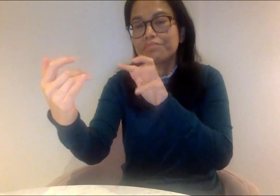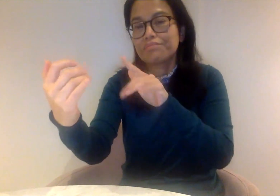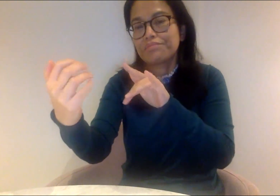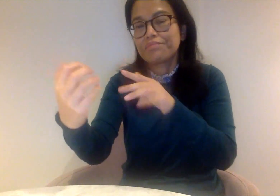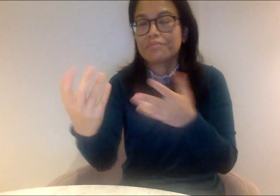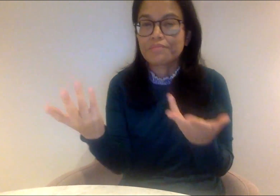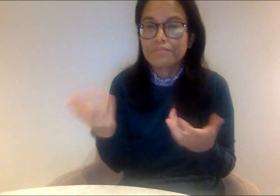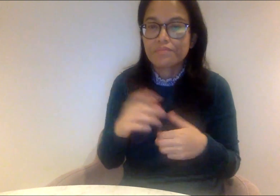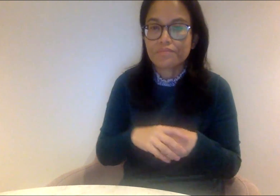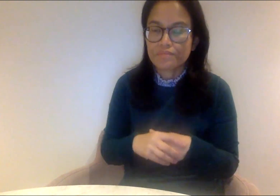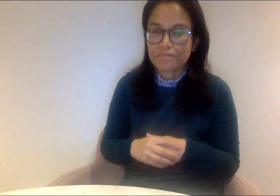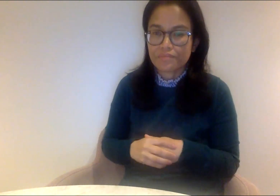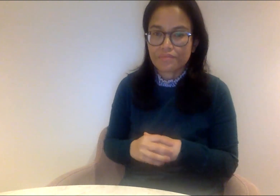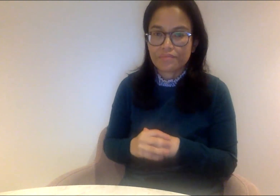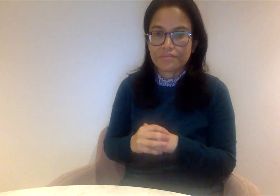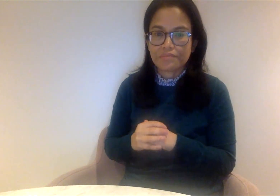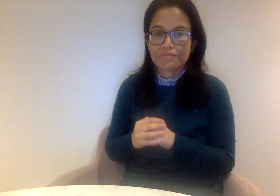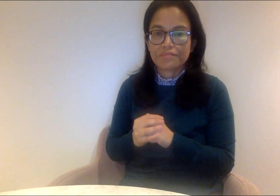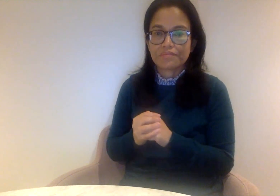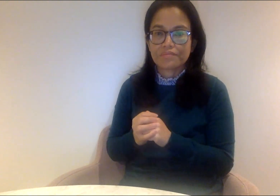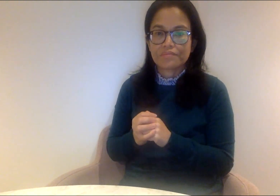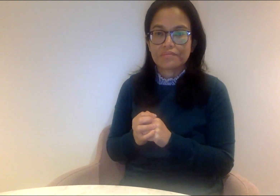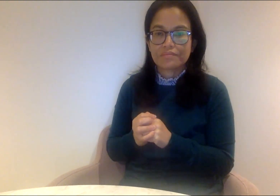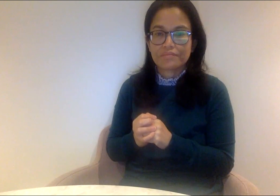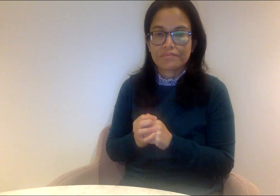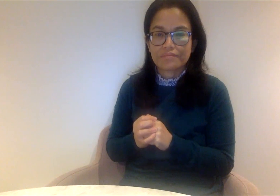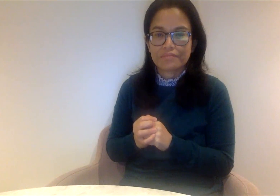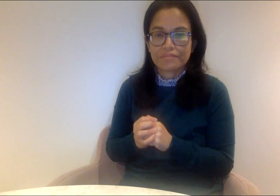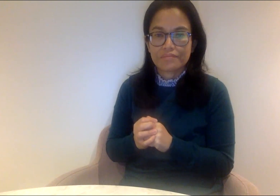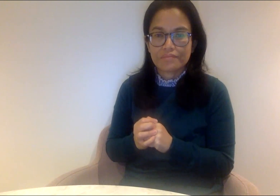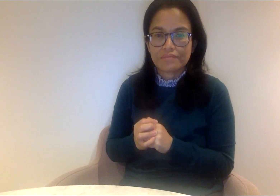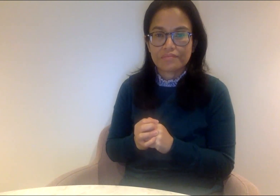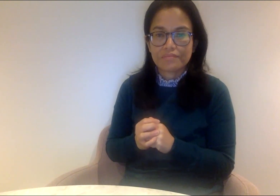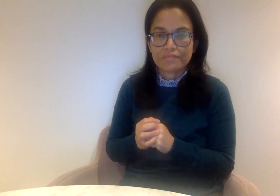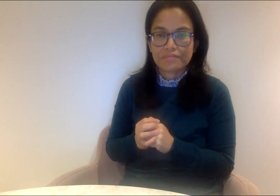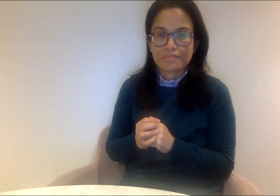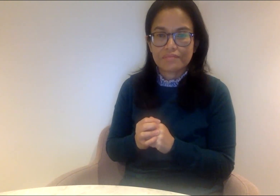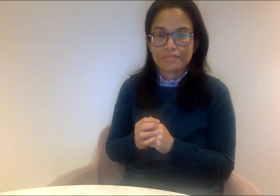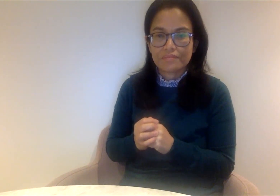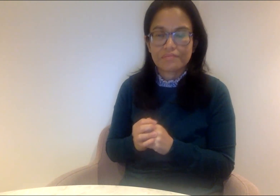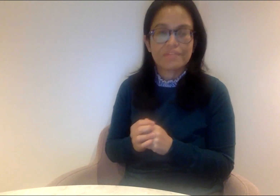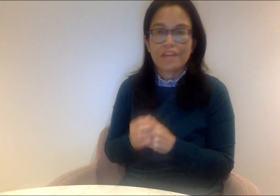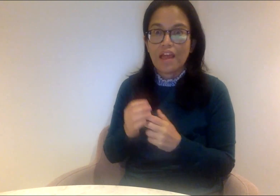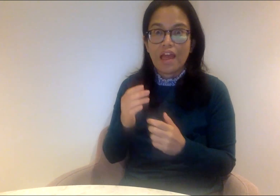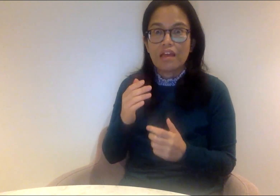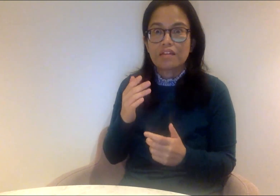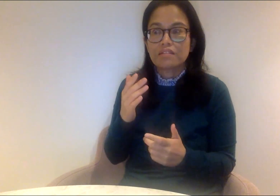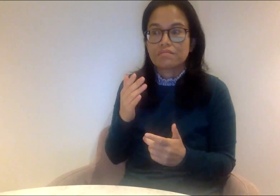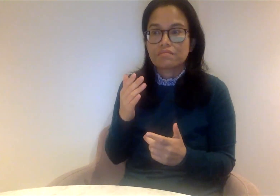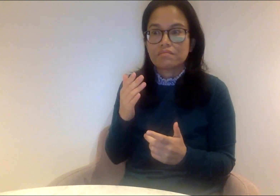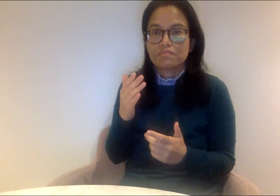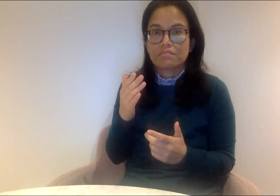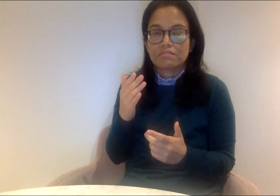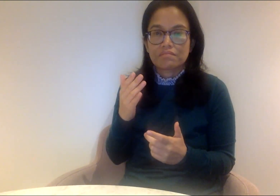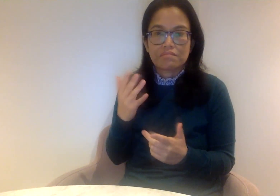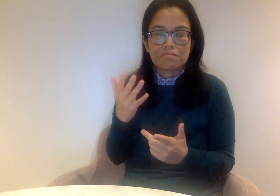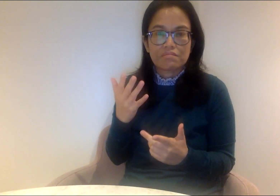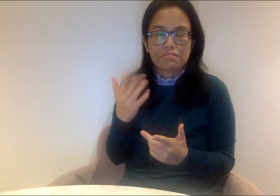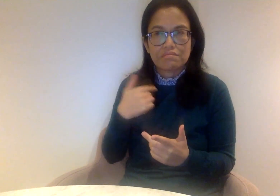ways, in text ways, in any way. So I always have to look at the screen to communicate. And, you know, I also have to look